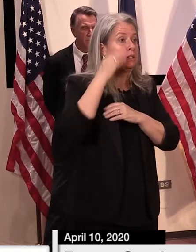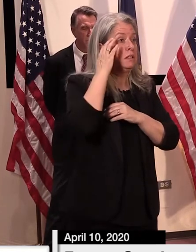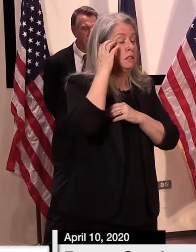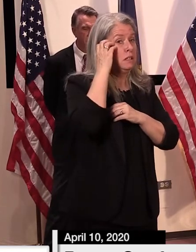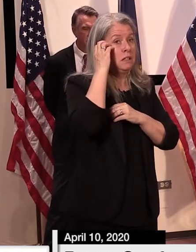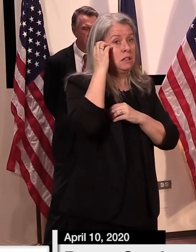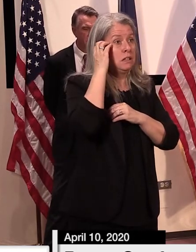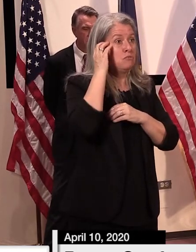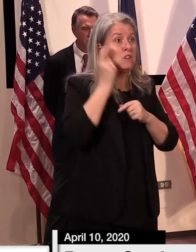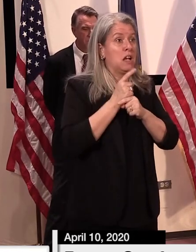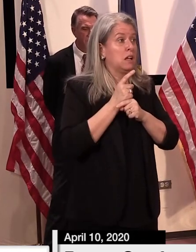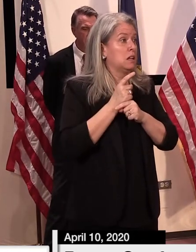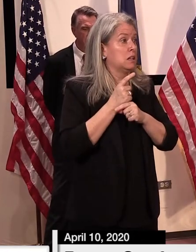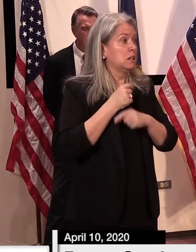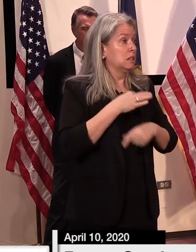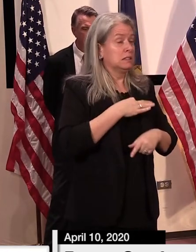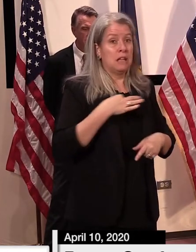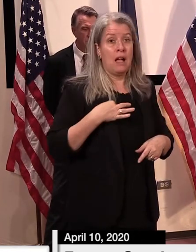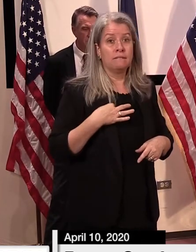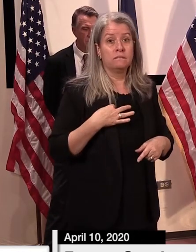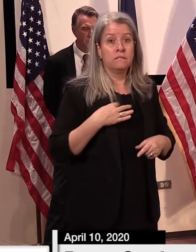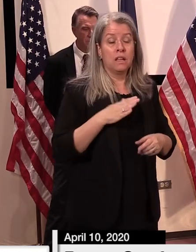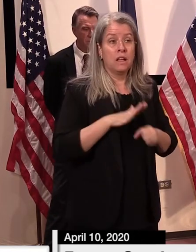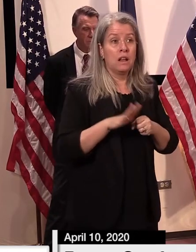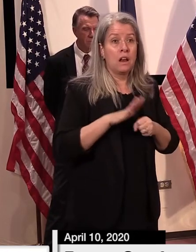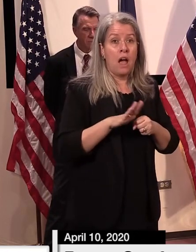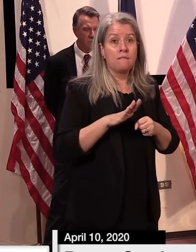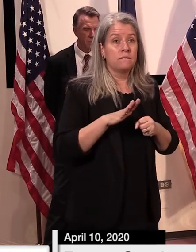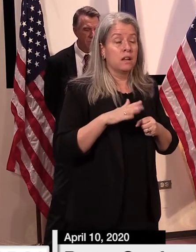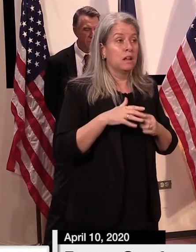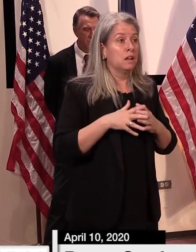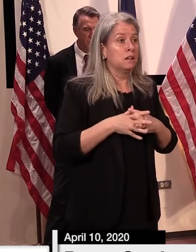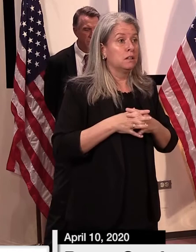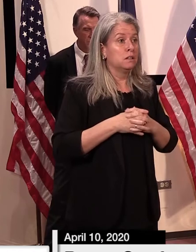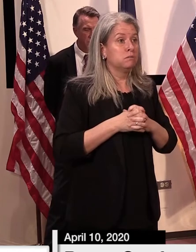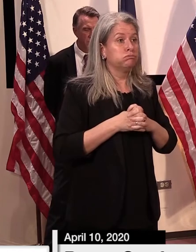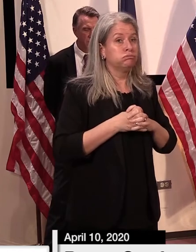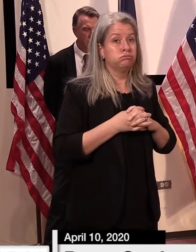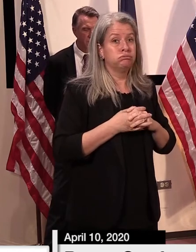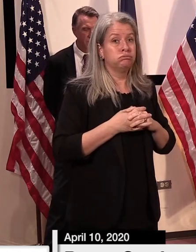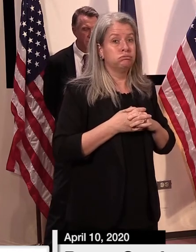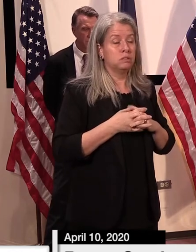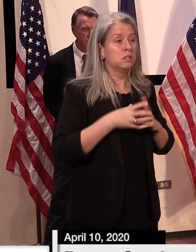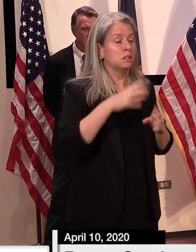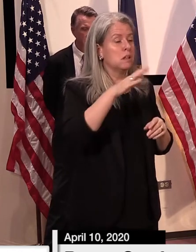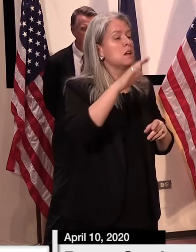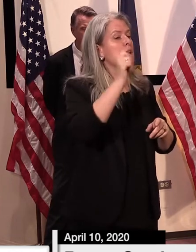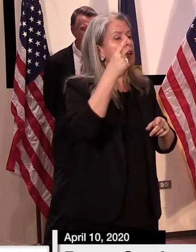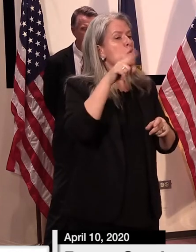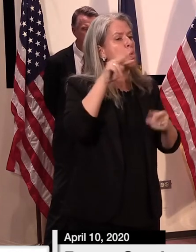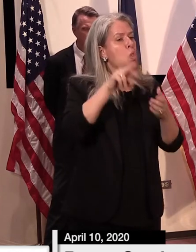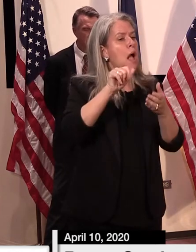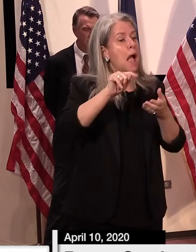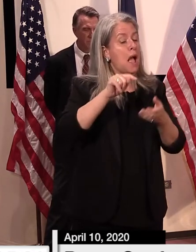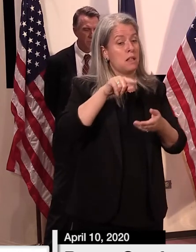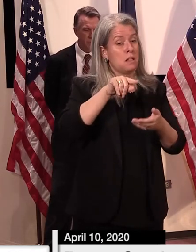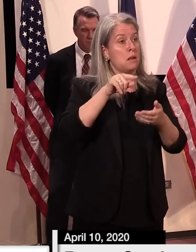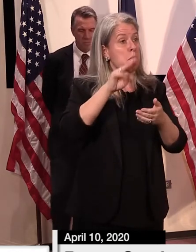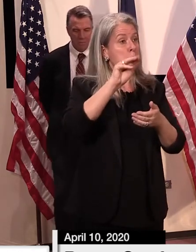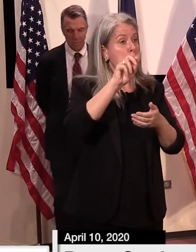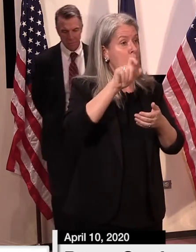for me is making sure we had enough people if you look at the models right now those are staff beds so i'm feeling